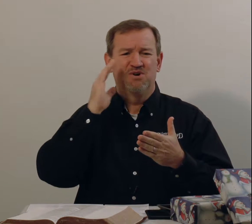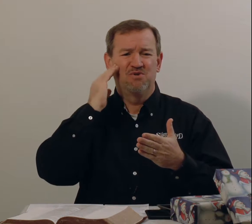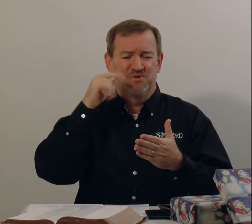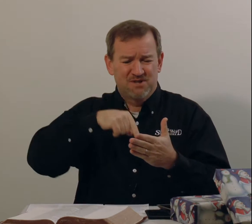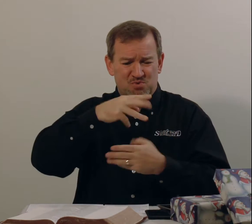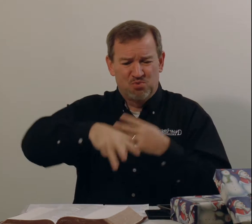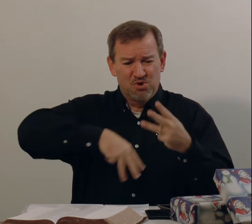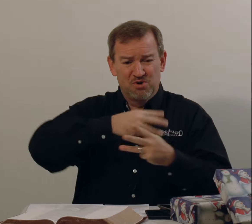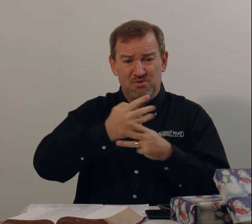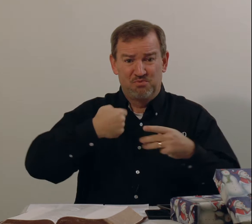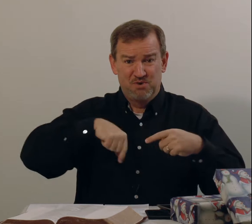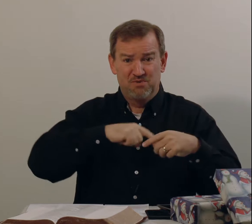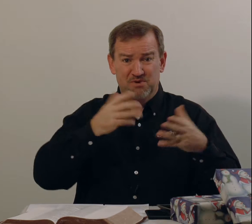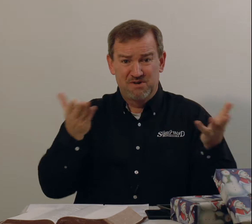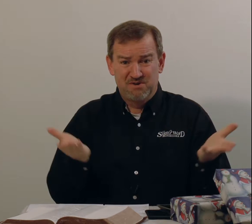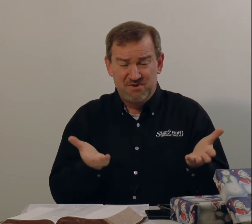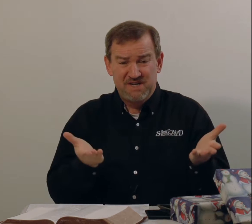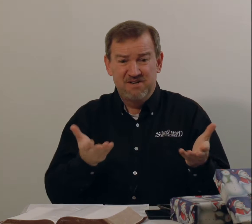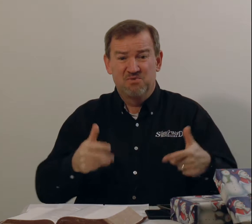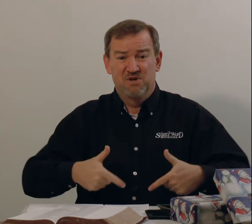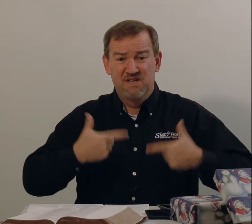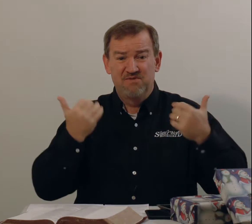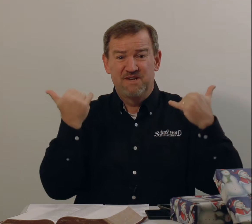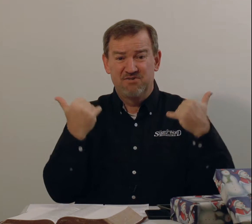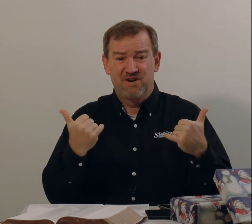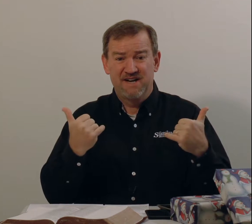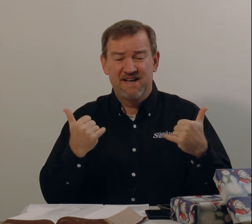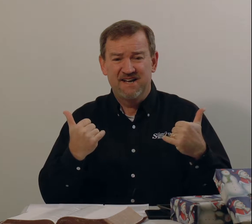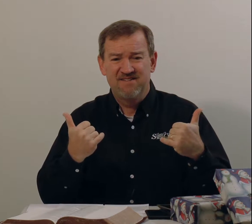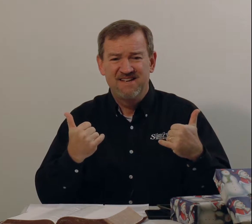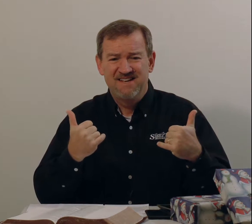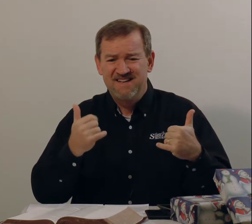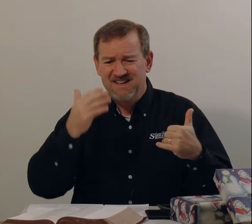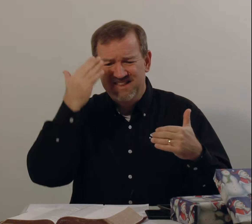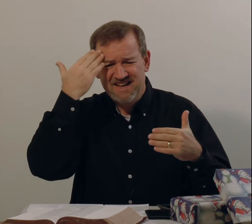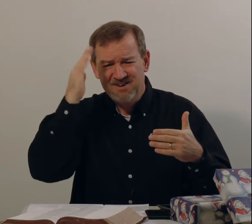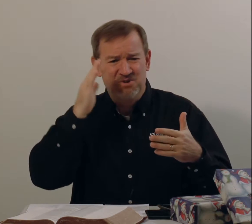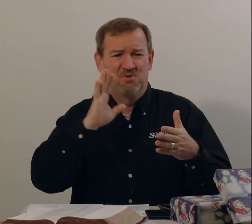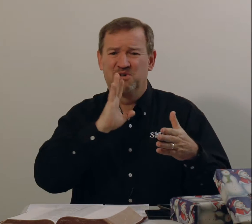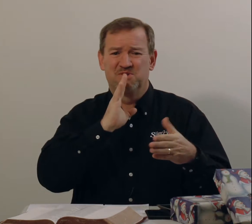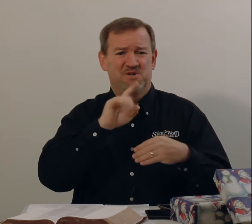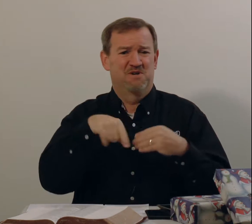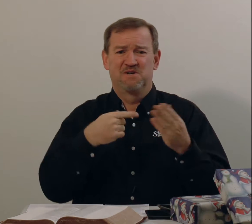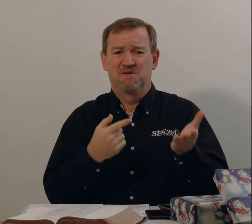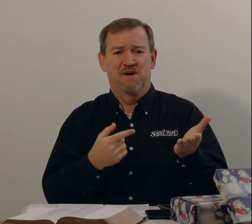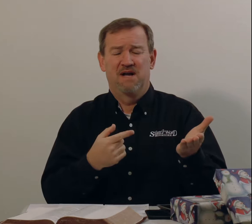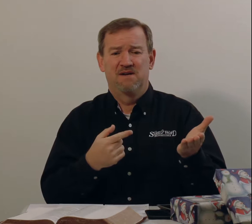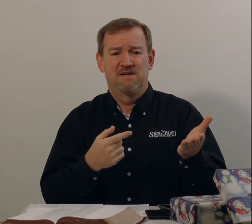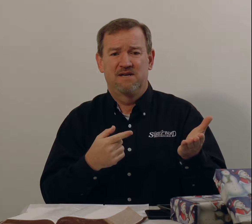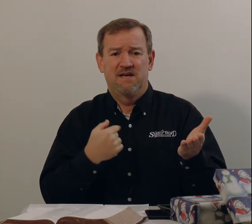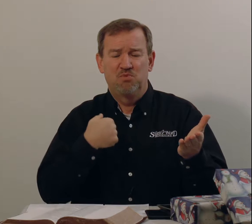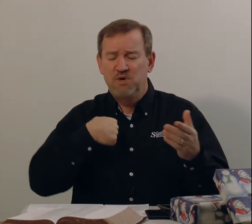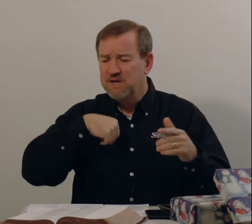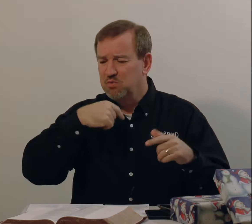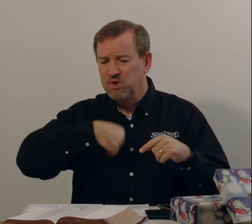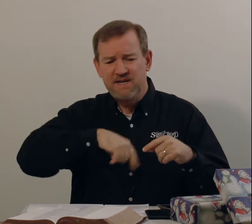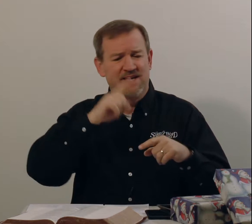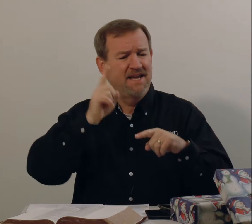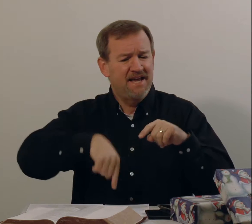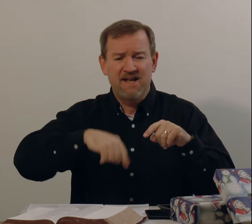know, this world where we're here, we're living in right now, they don't know what they're talking about. And we cannot